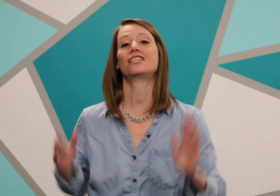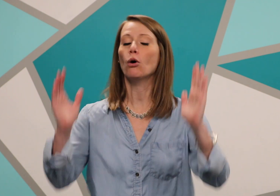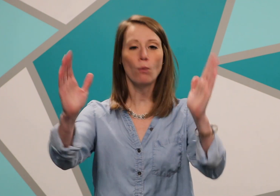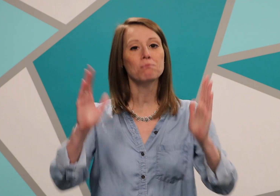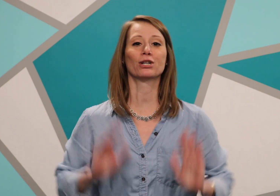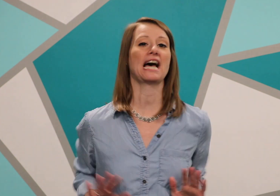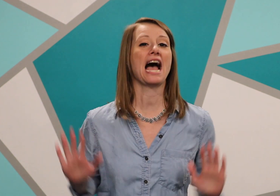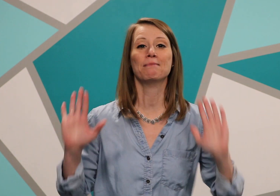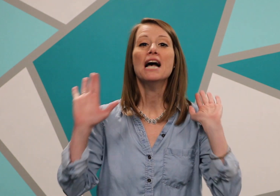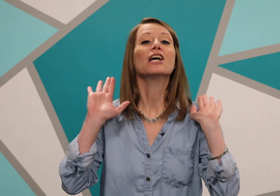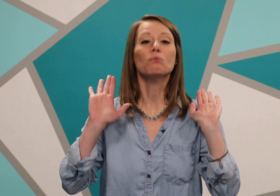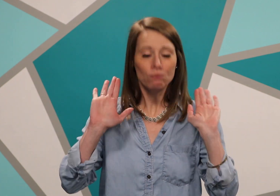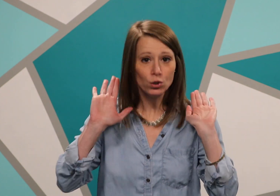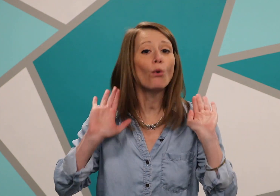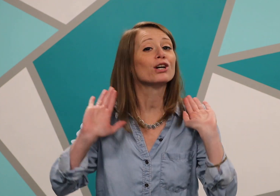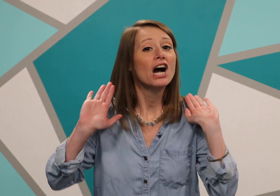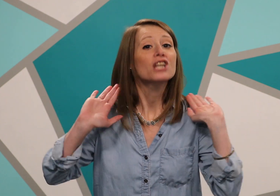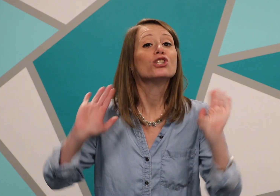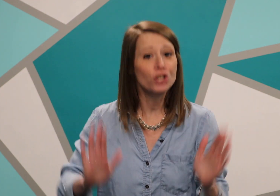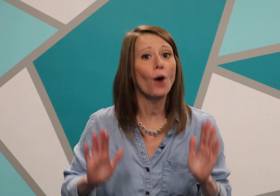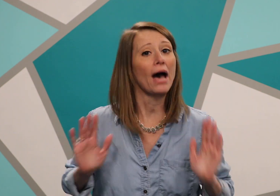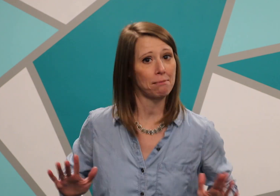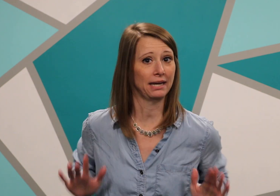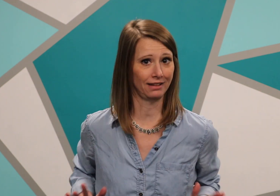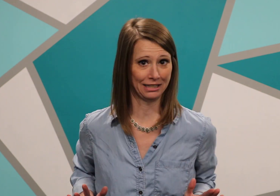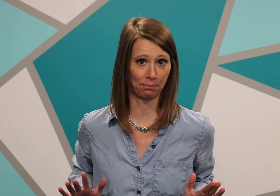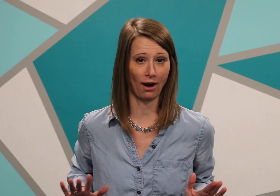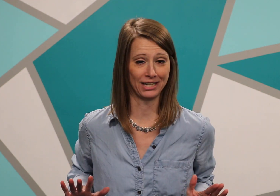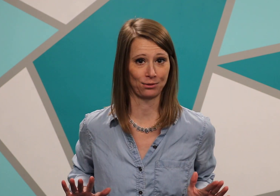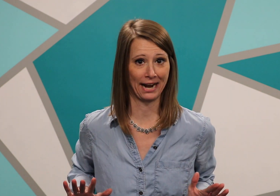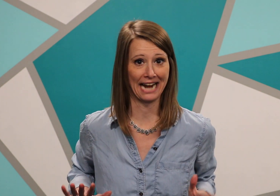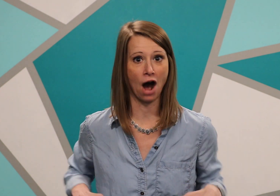one more time. You're so ethically surprised right now.